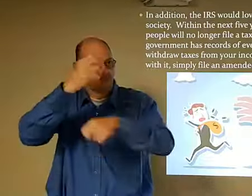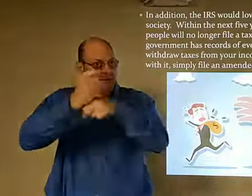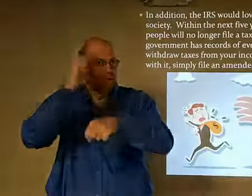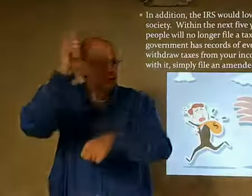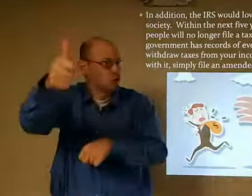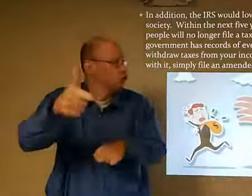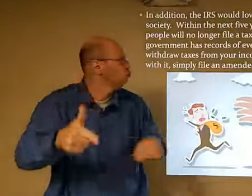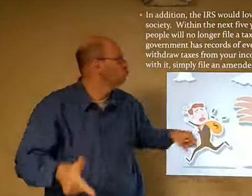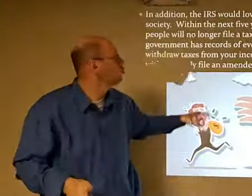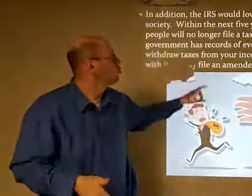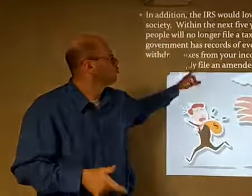return.